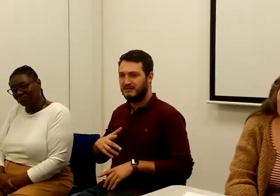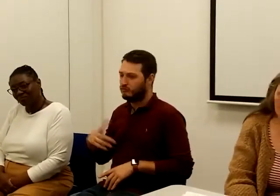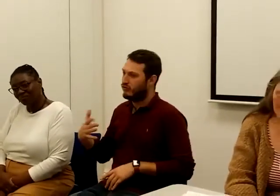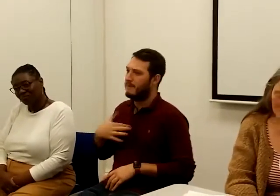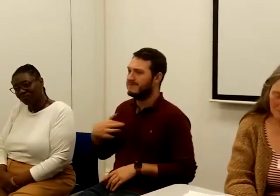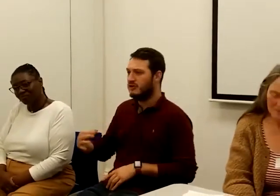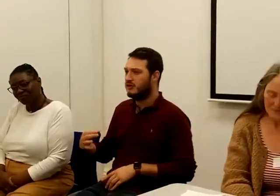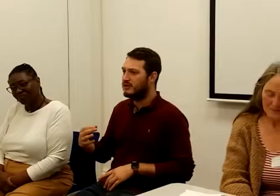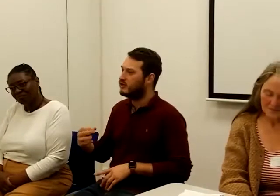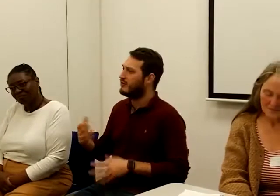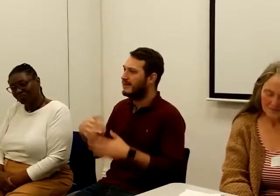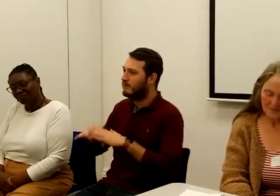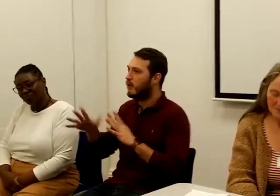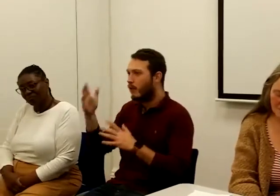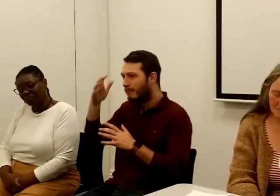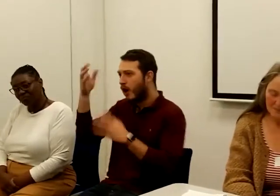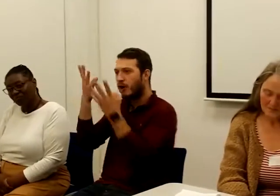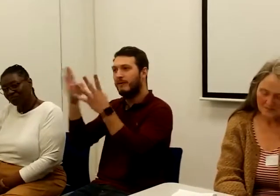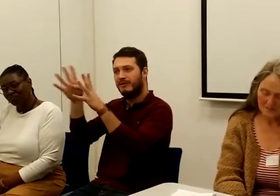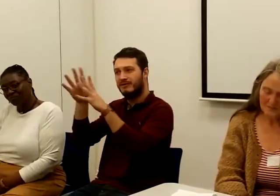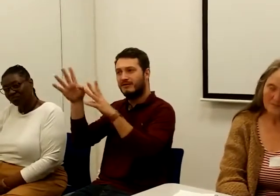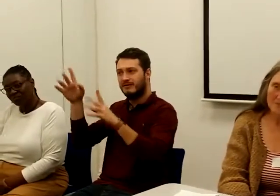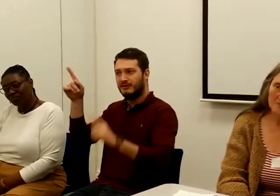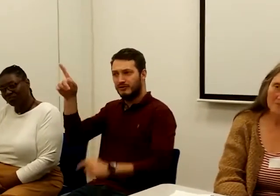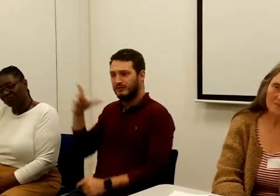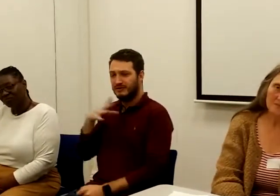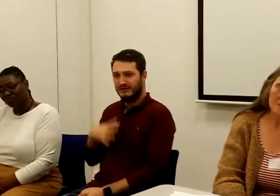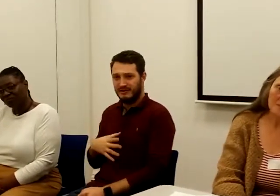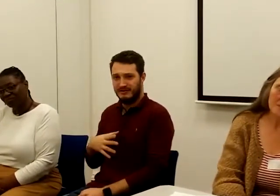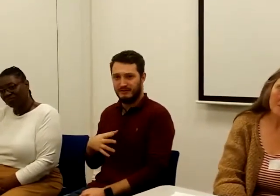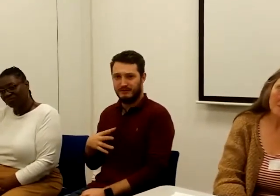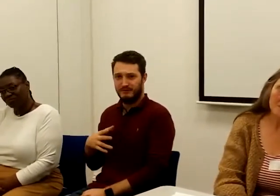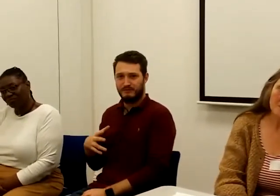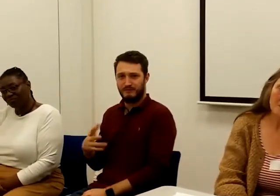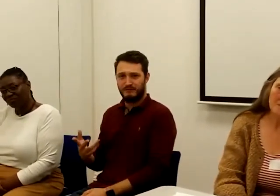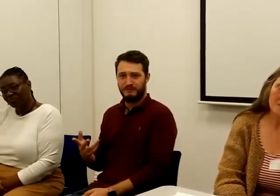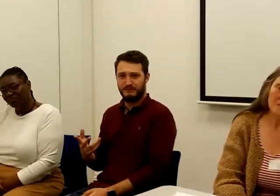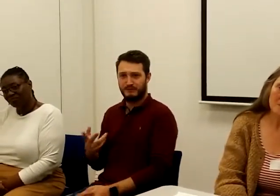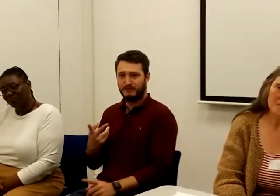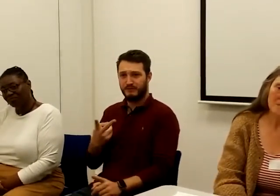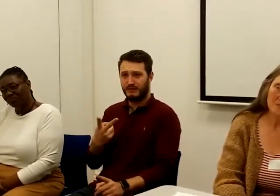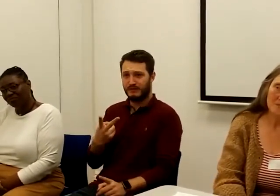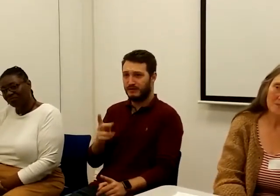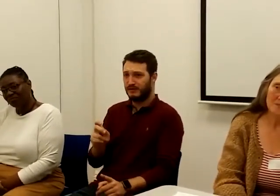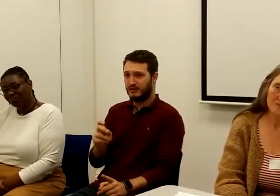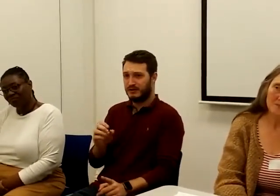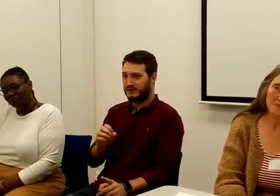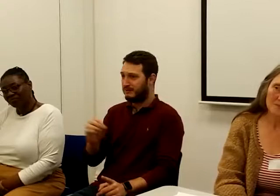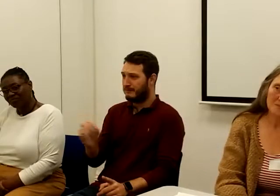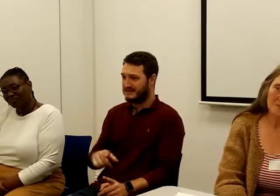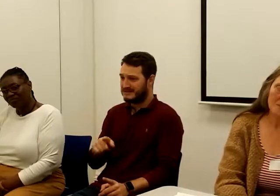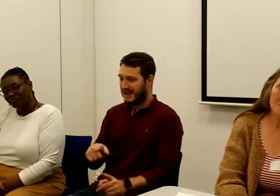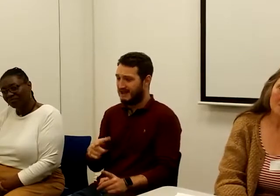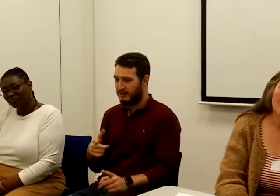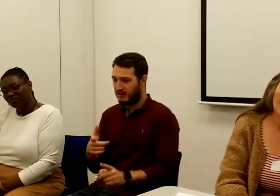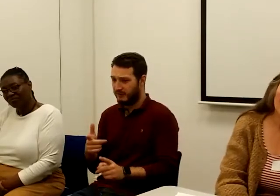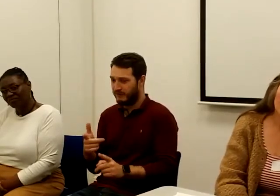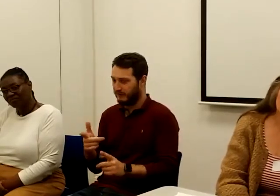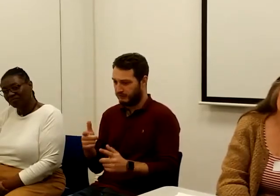20% of the population are estimated to have disability. Yet,